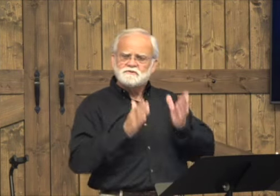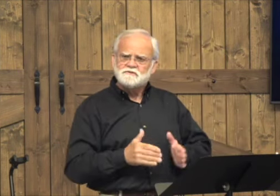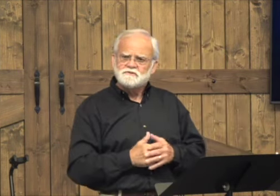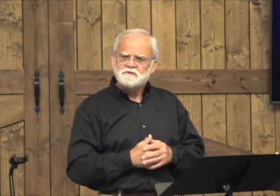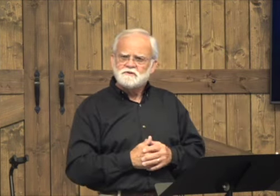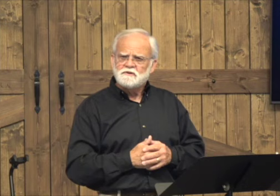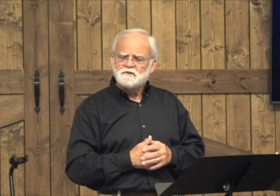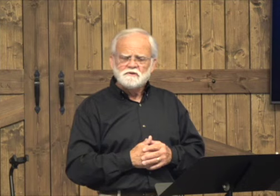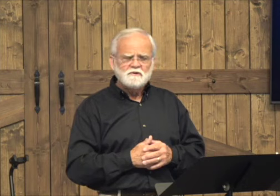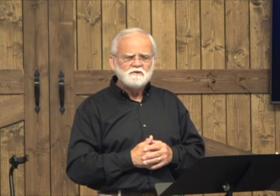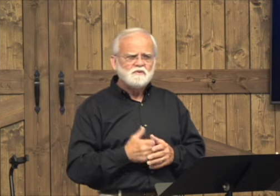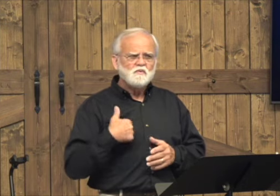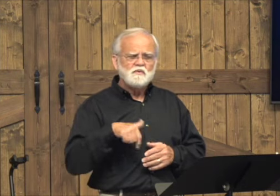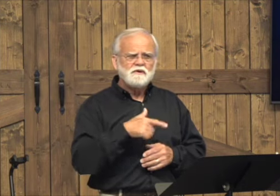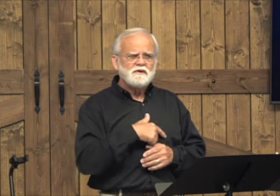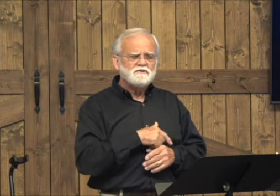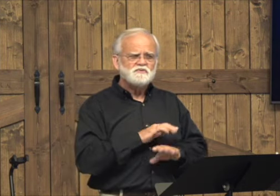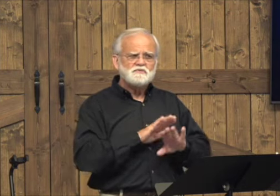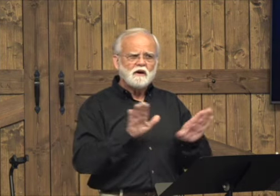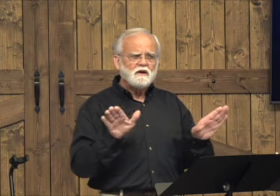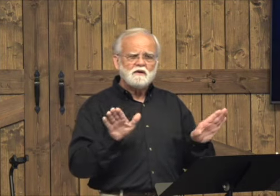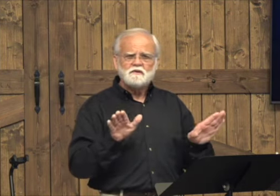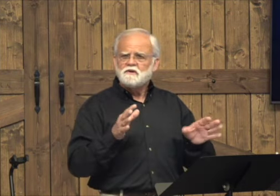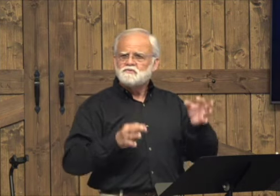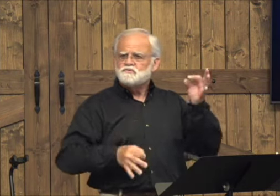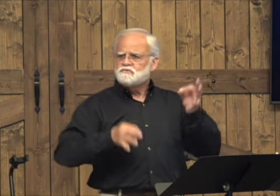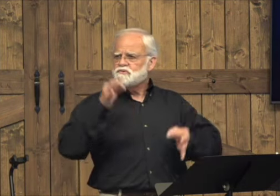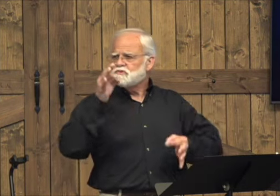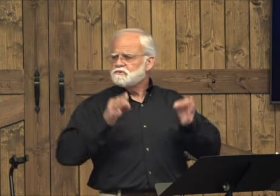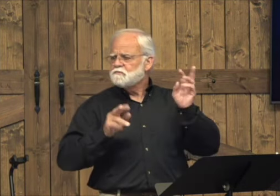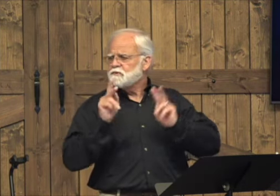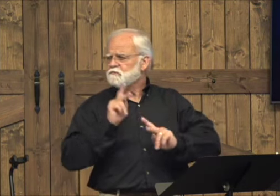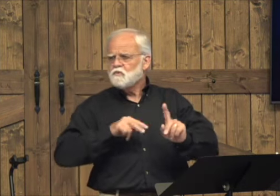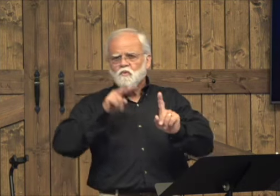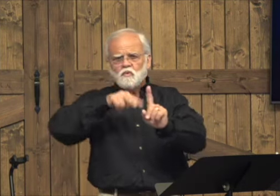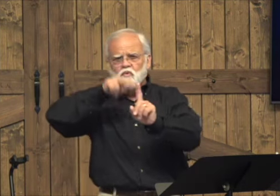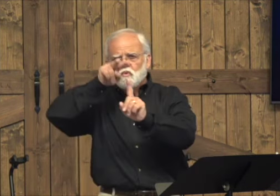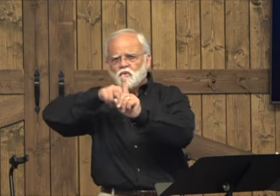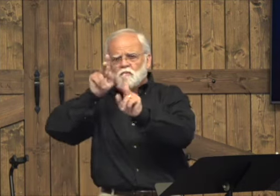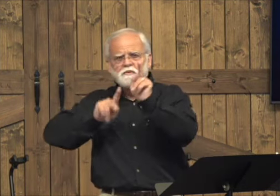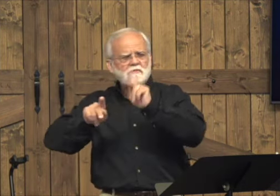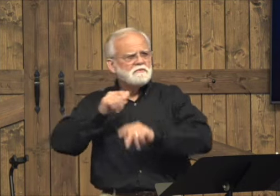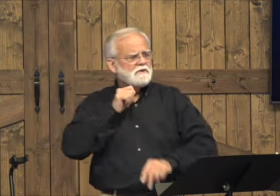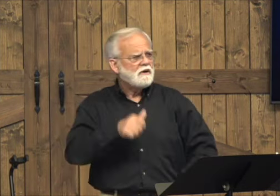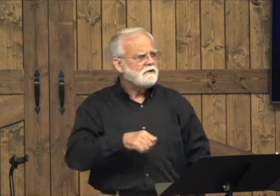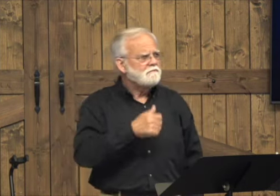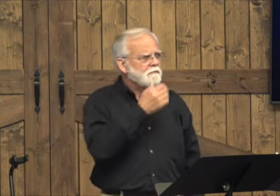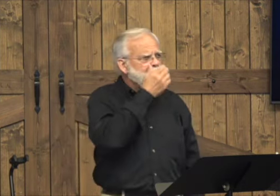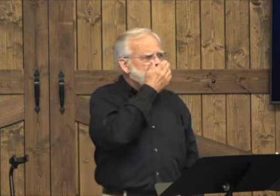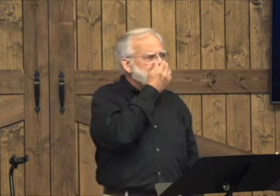you and I, as Christians, we should not judge and look down on other people.